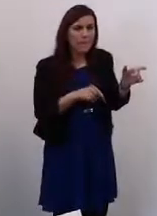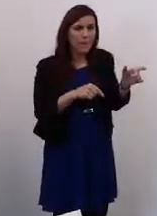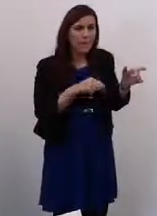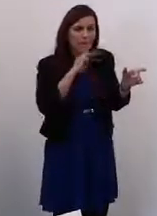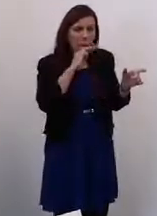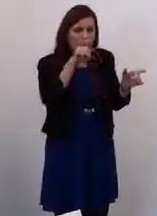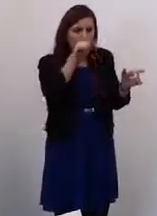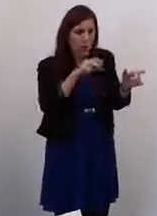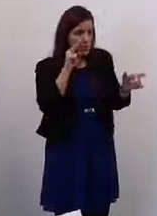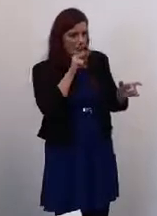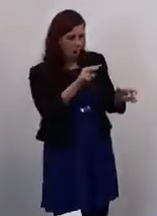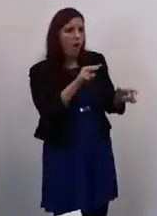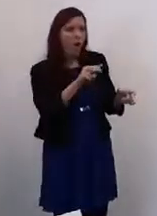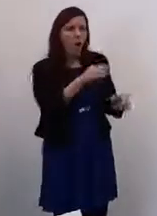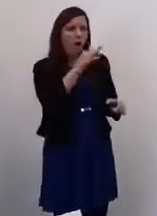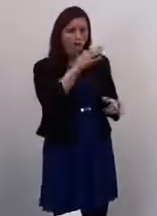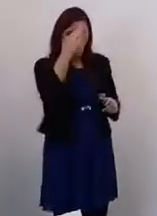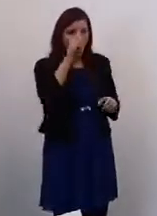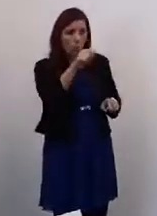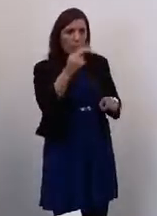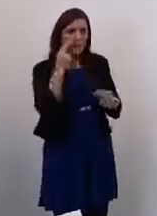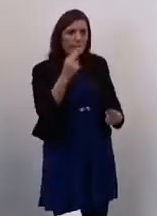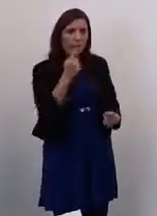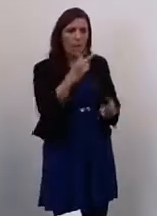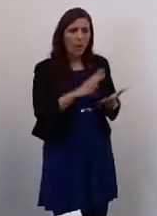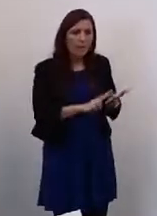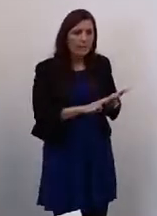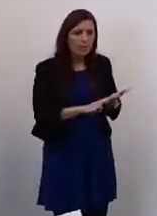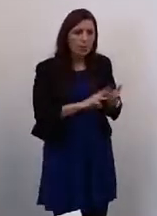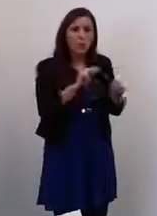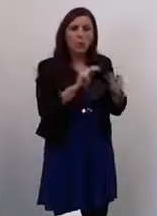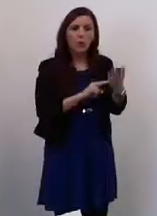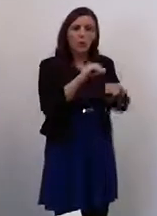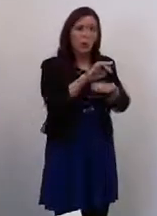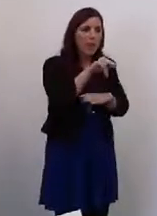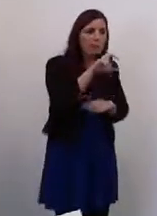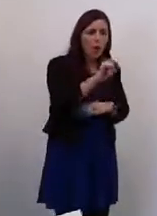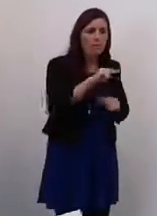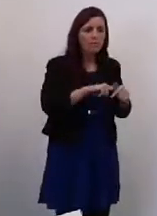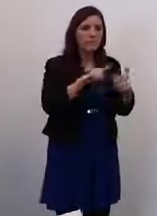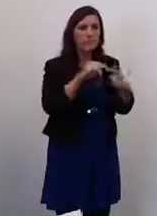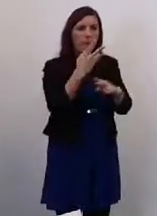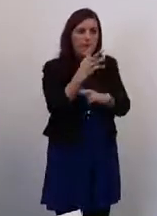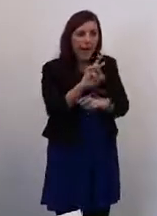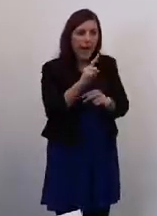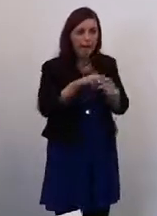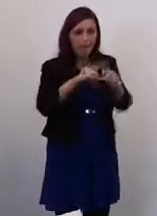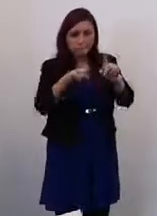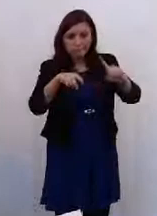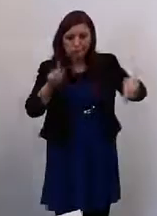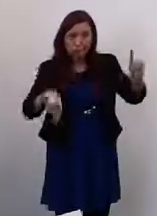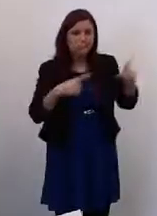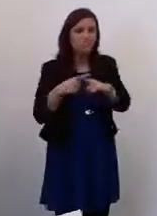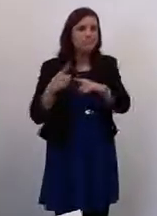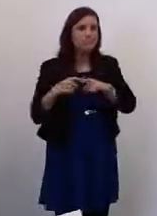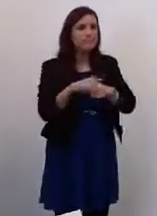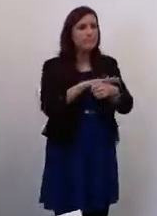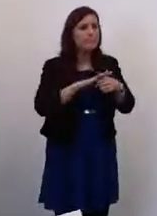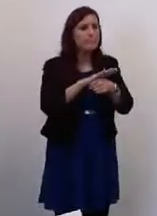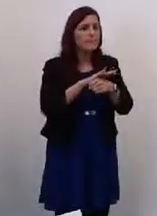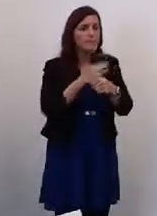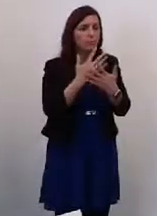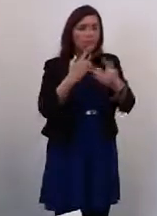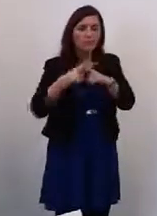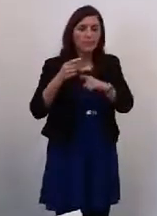shop, getting on a bus, going to your bank, you know, the whole idea of interaction where for a range of